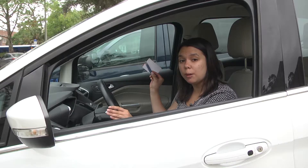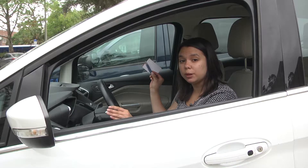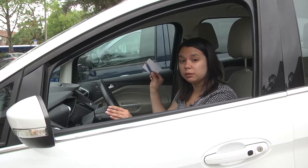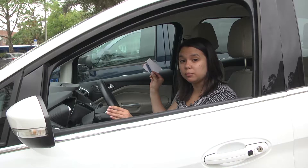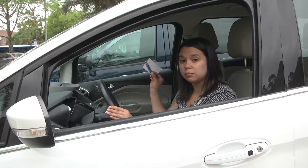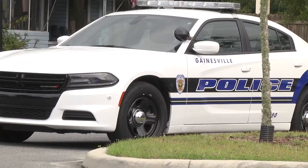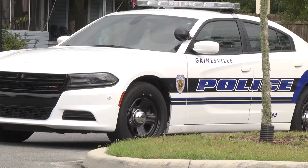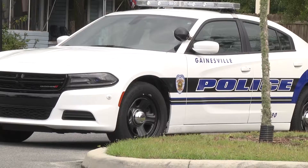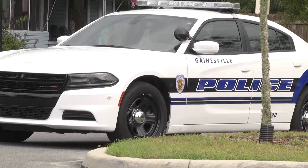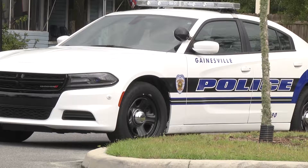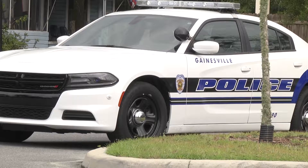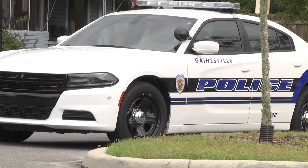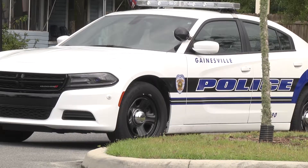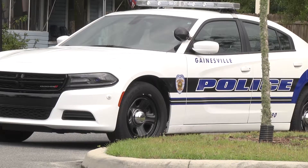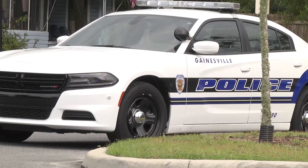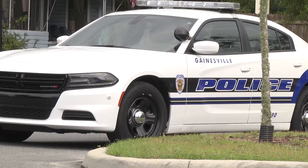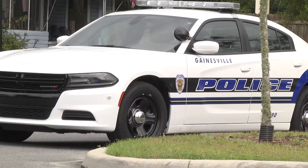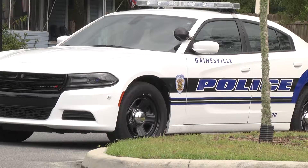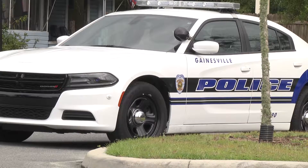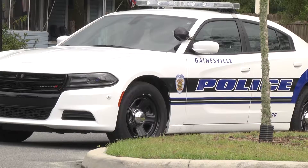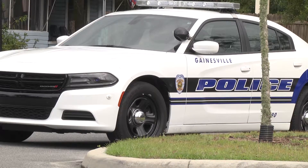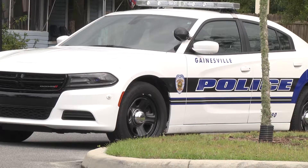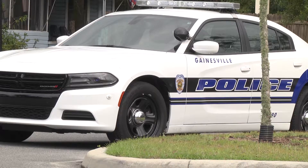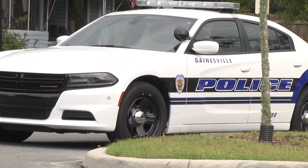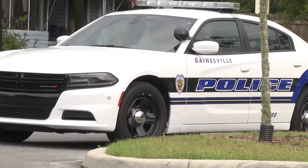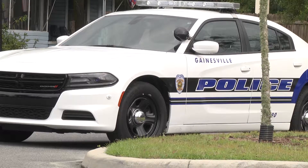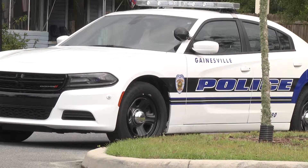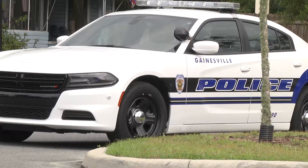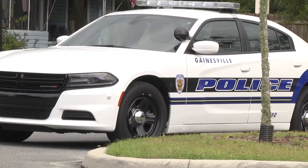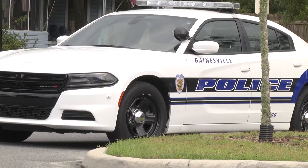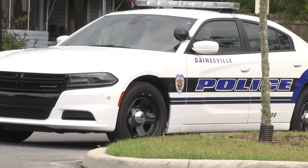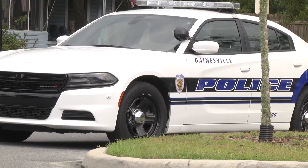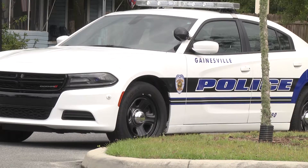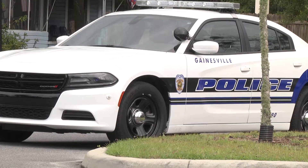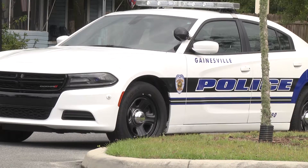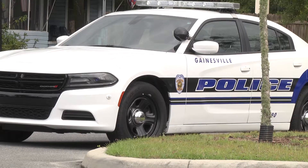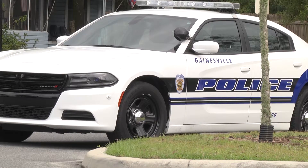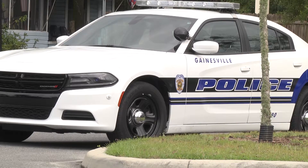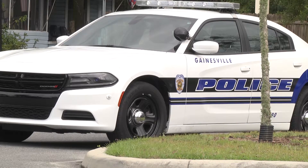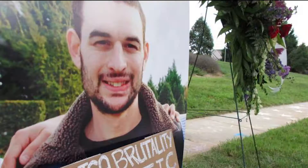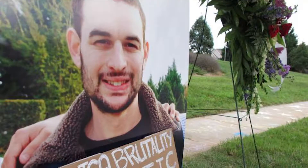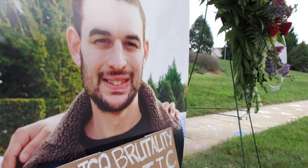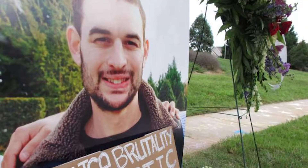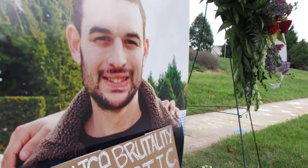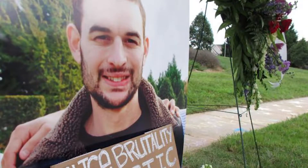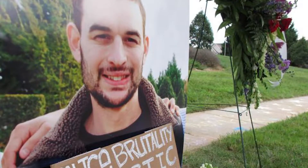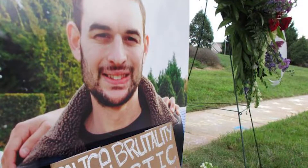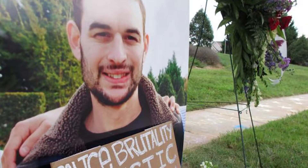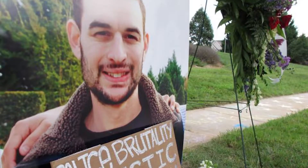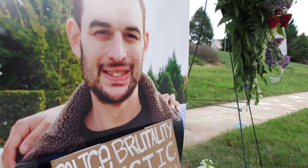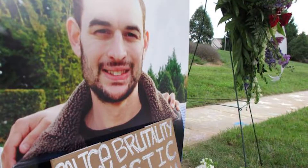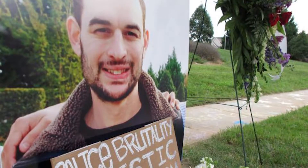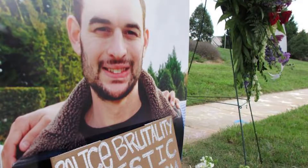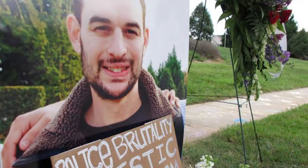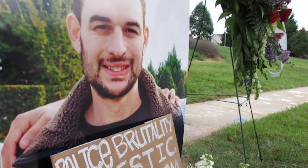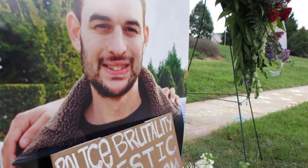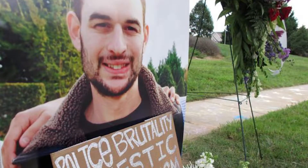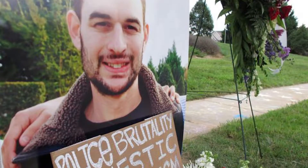weapon. Miscommunications and interactions with police officers have had dire consequences. Daniel Harris, a deaf man from Charlotte, North